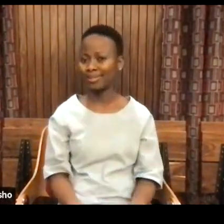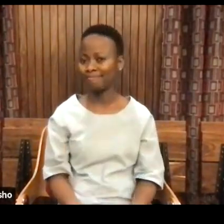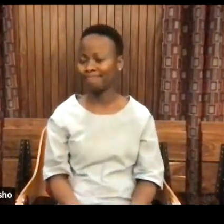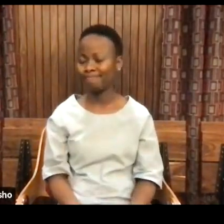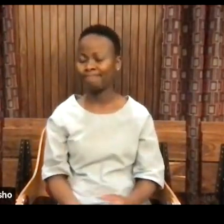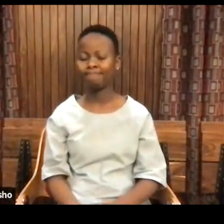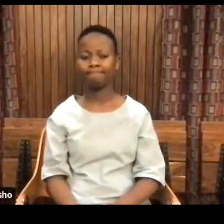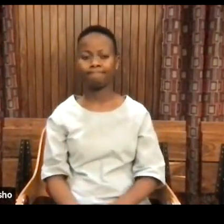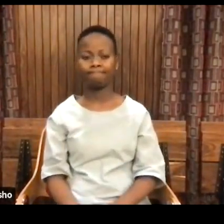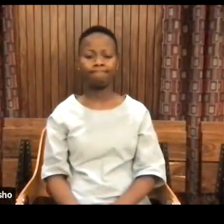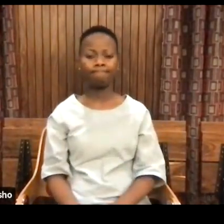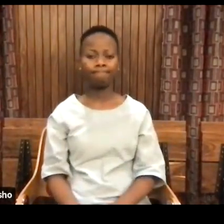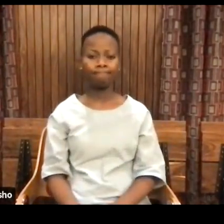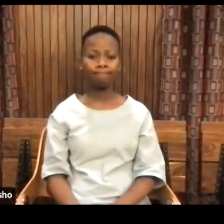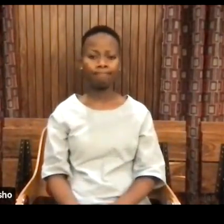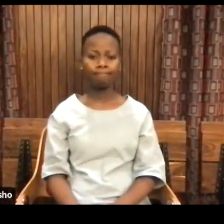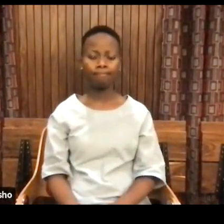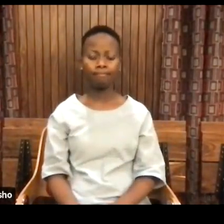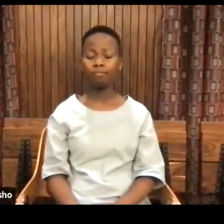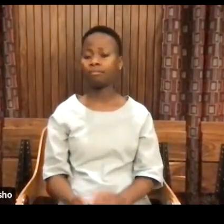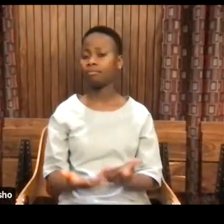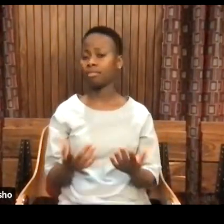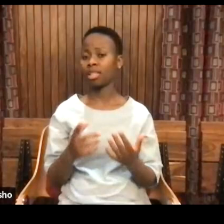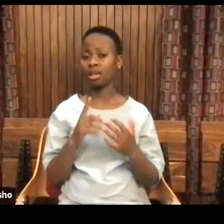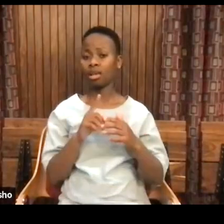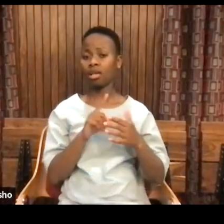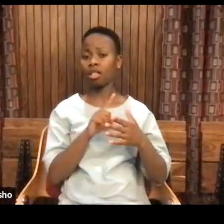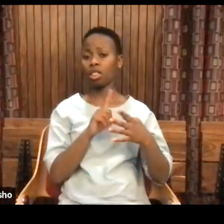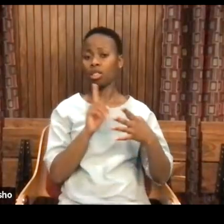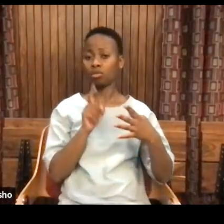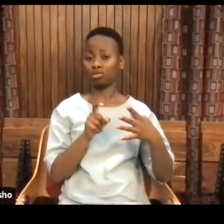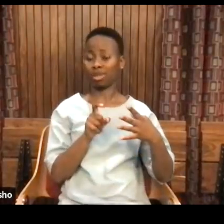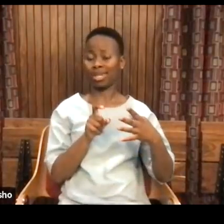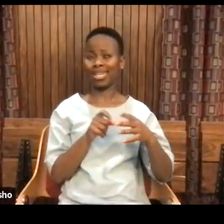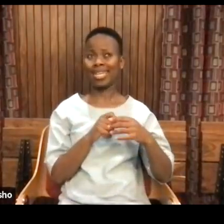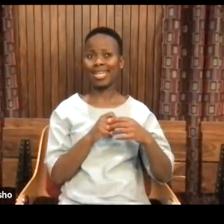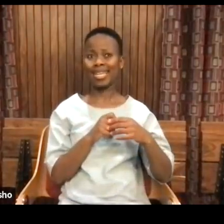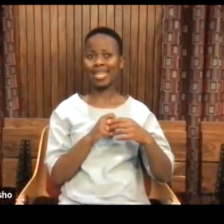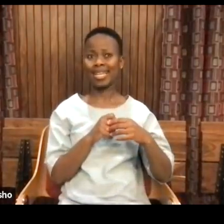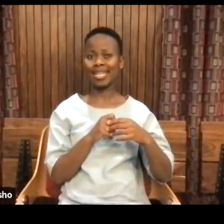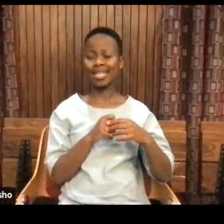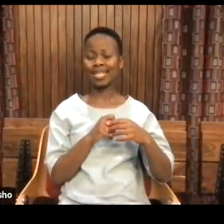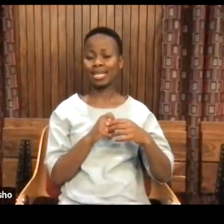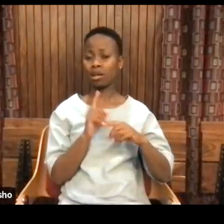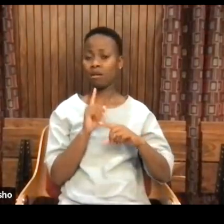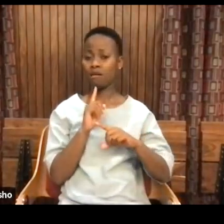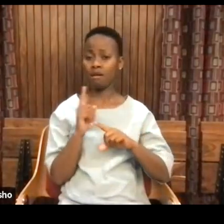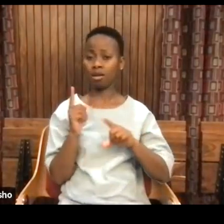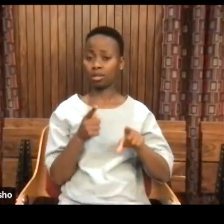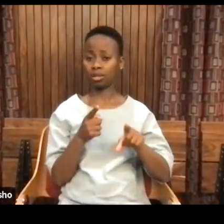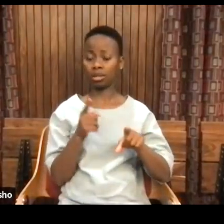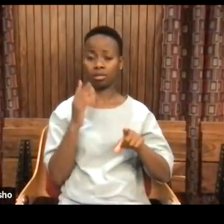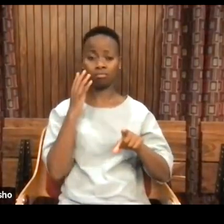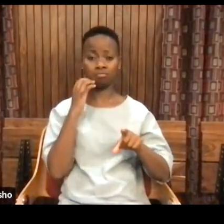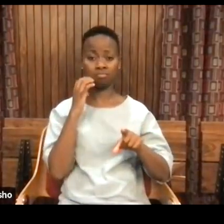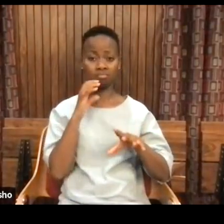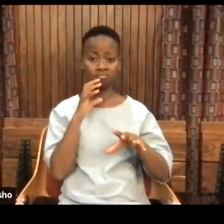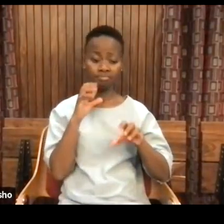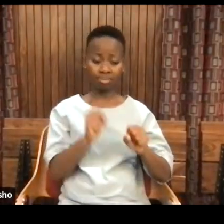to the question was the carnage, the misrepresentation, the dehumanization,